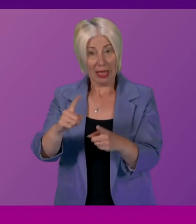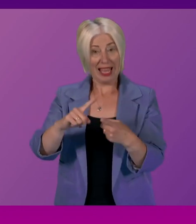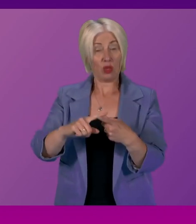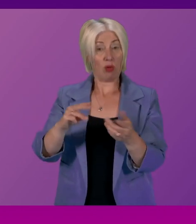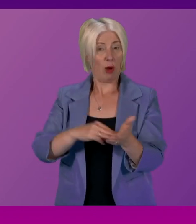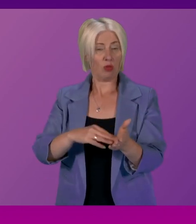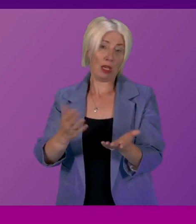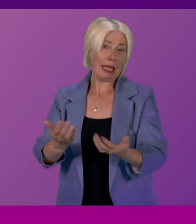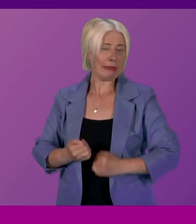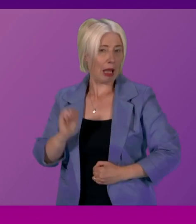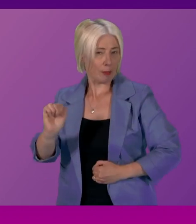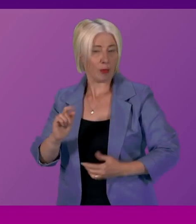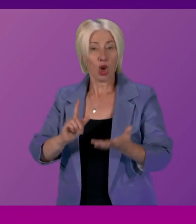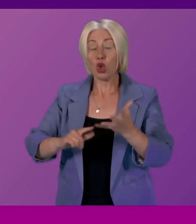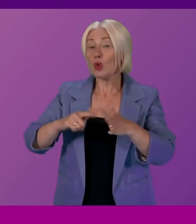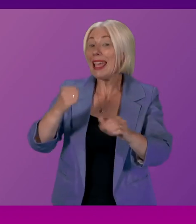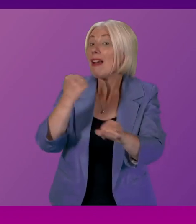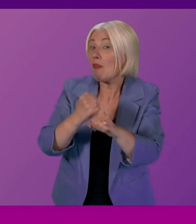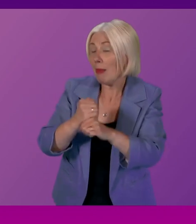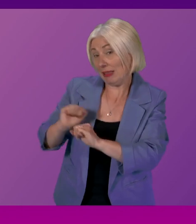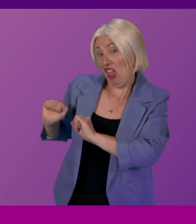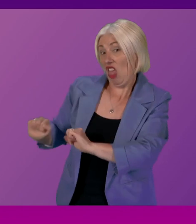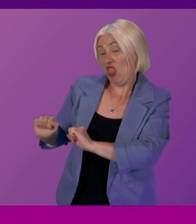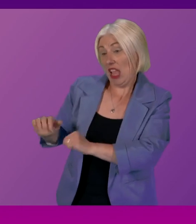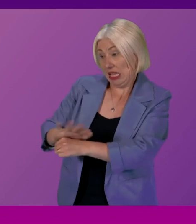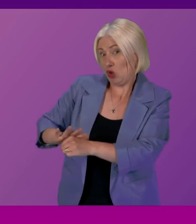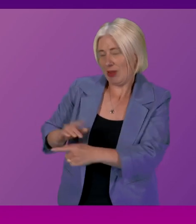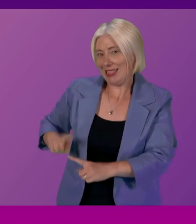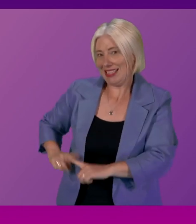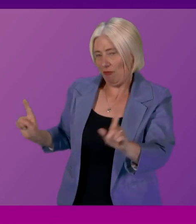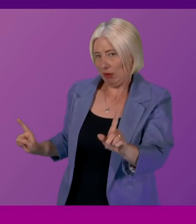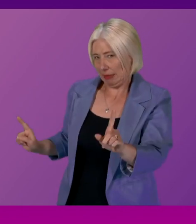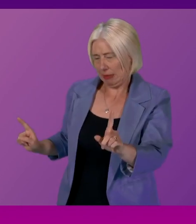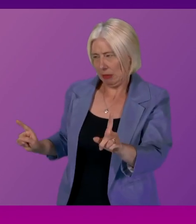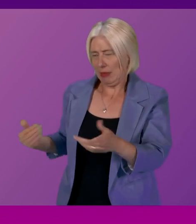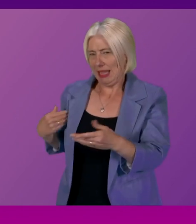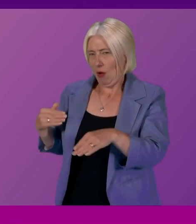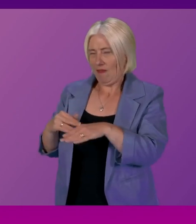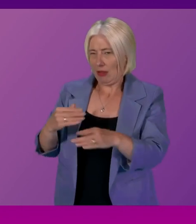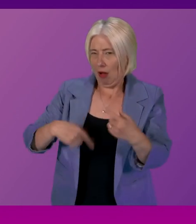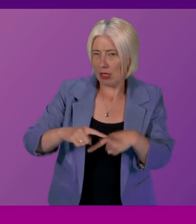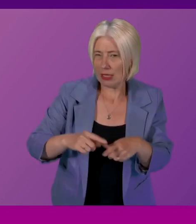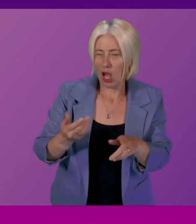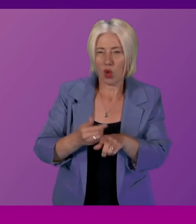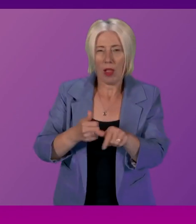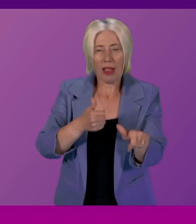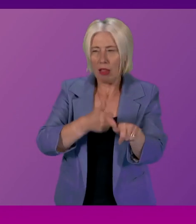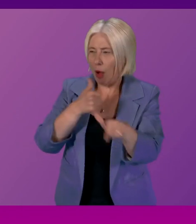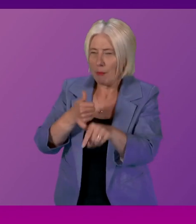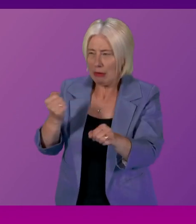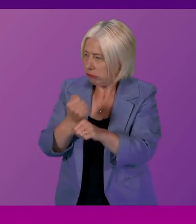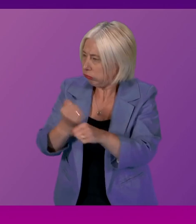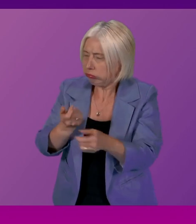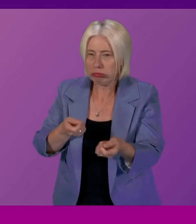that if the UK government has a different position, then what does that mean for, for example, the Internal Markets Act? What does it mean,